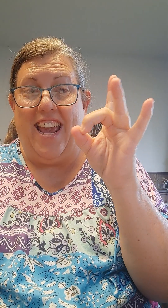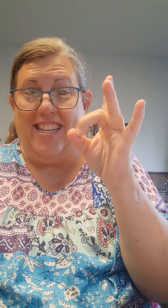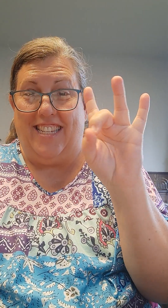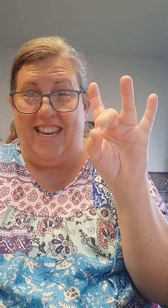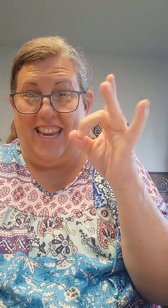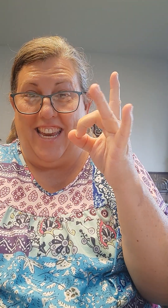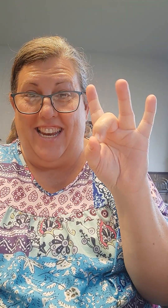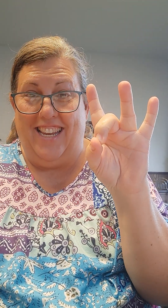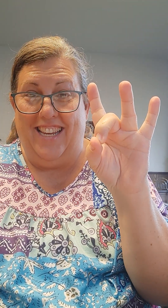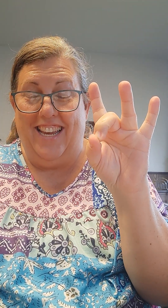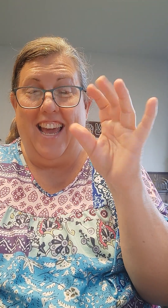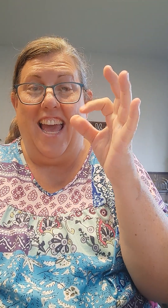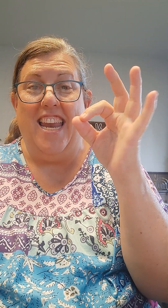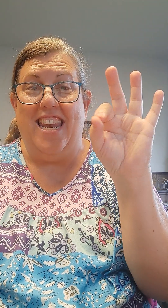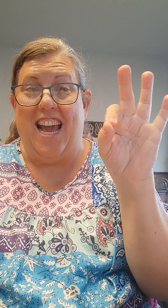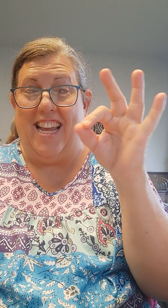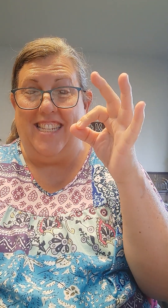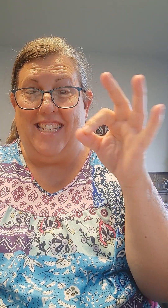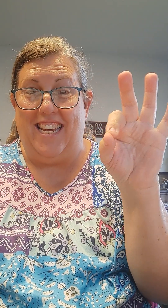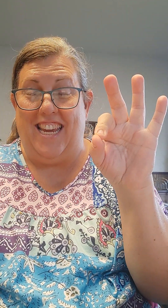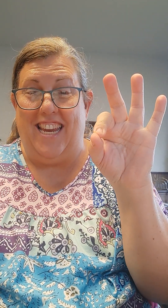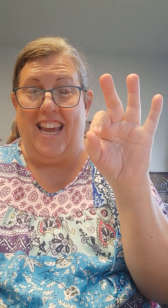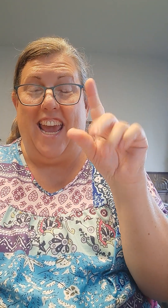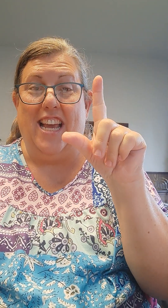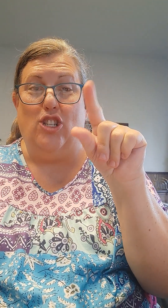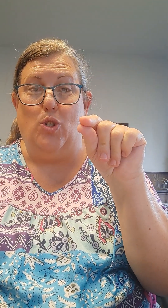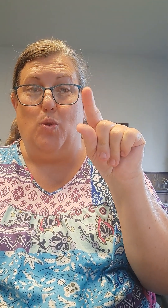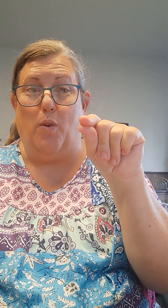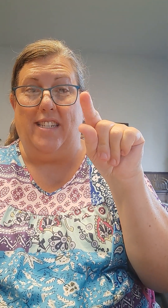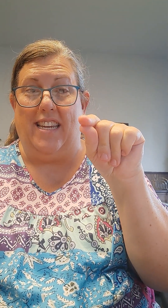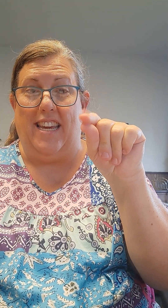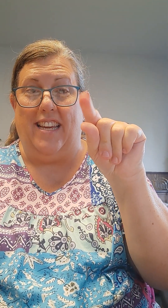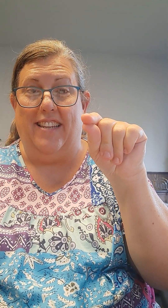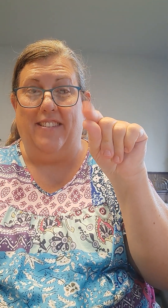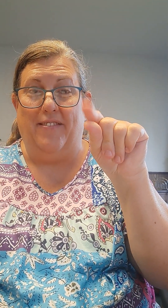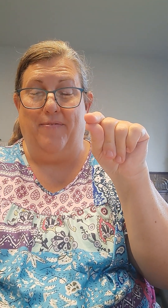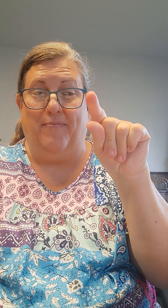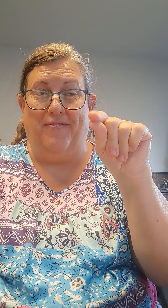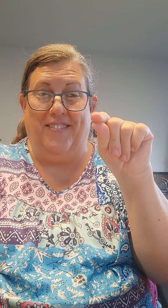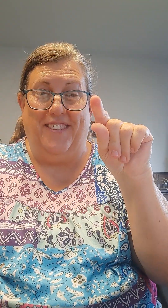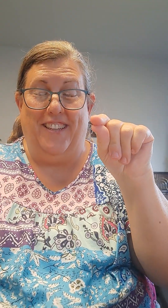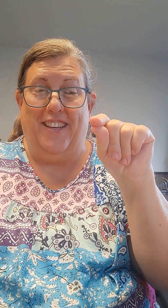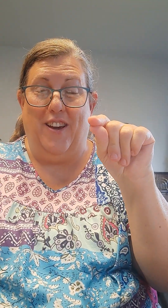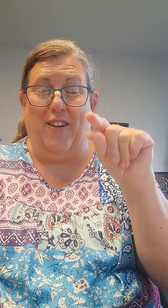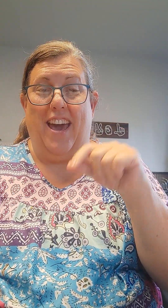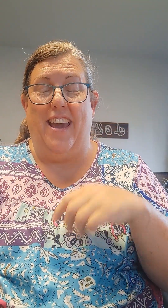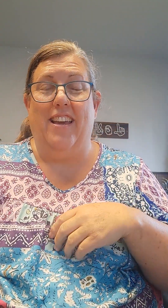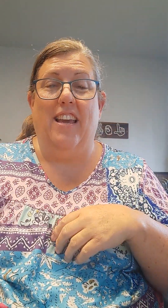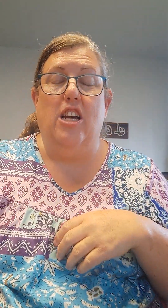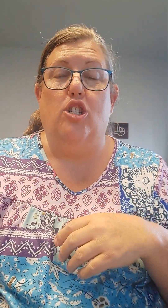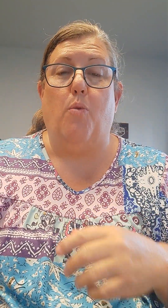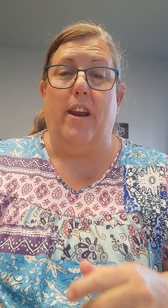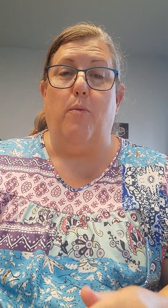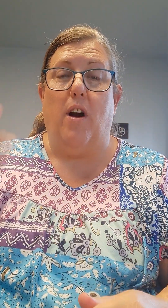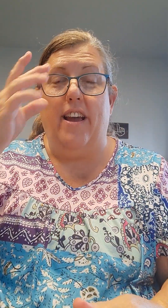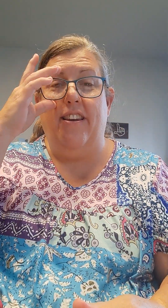eighteen, nineteen, and twenty. Okay? Twenty-one.